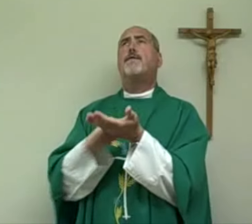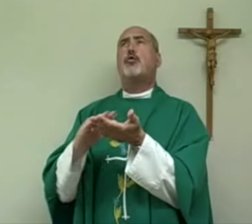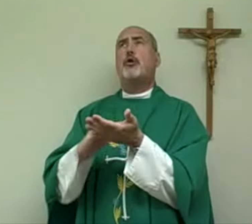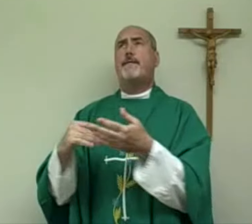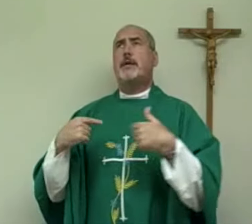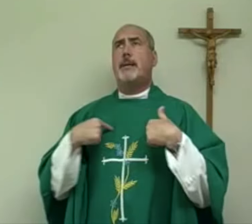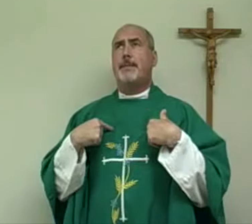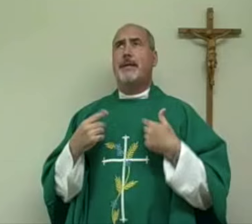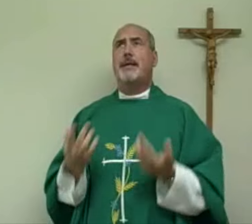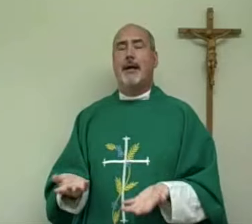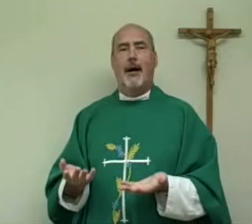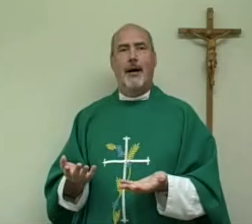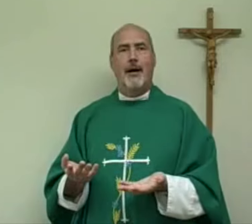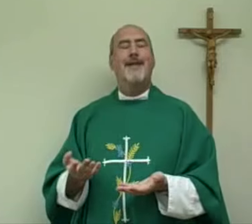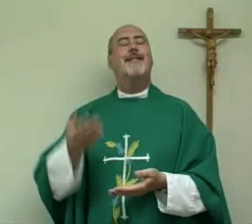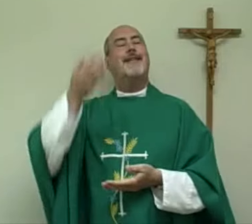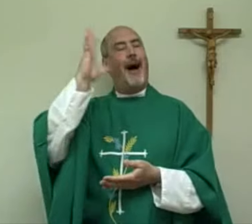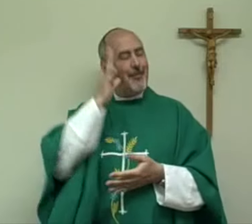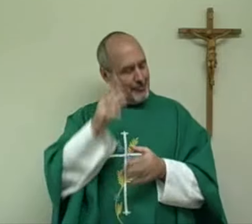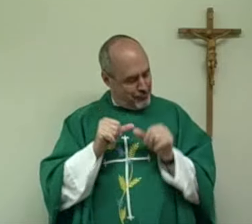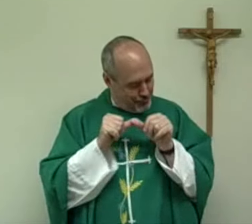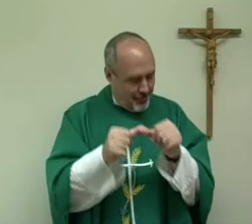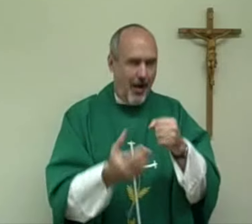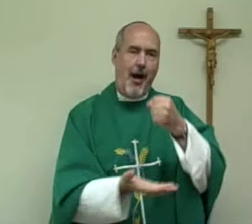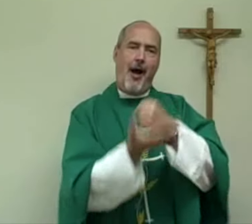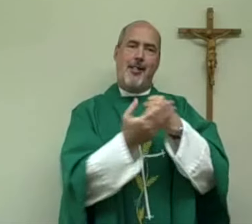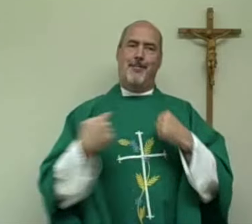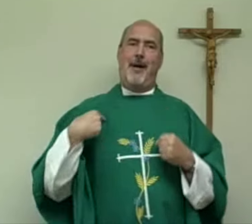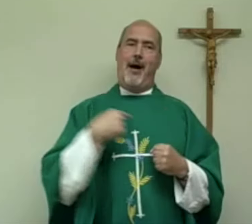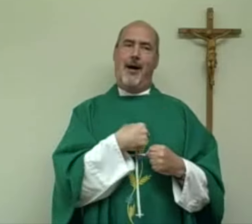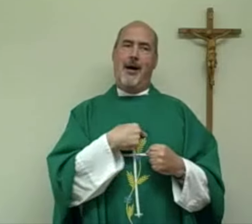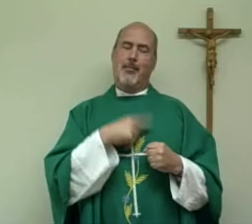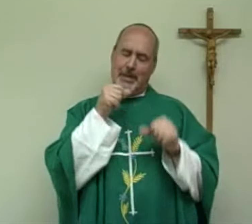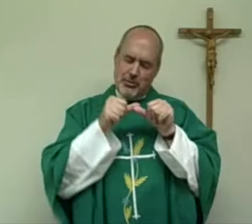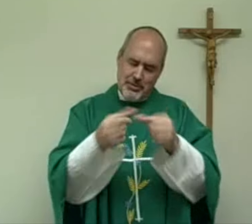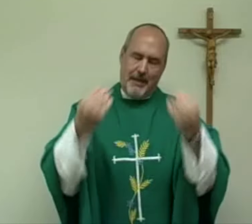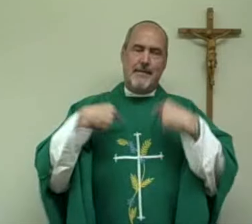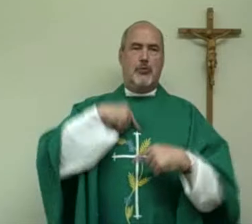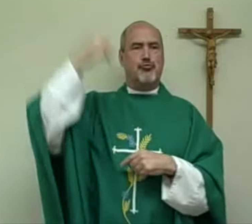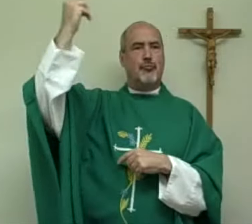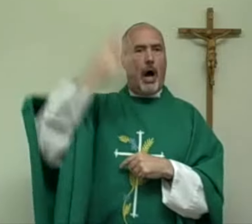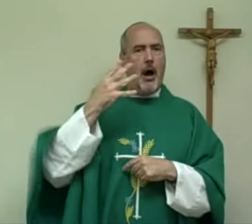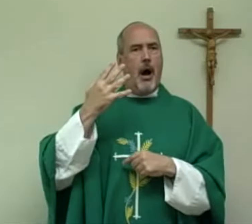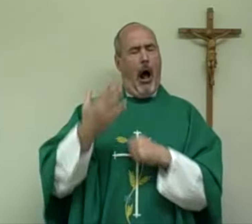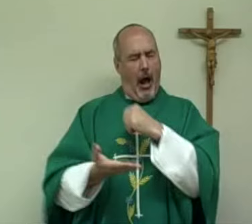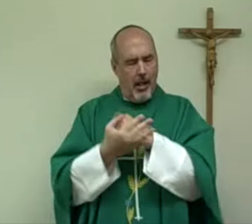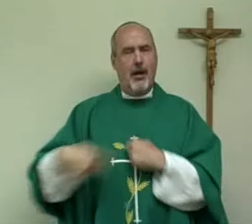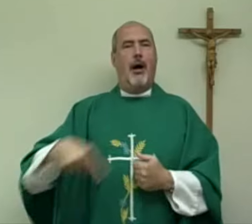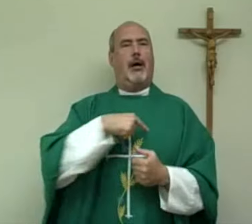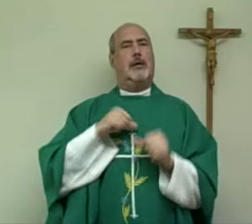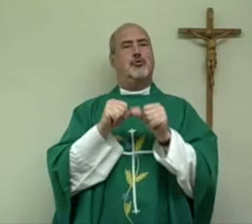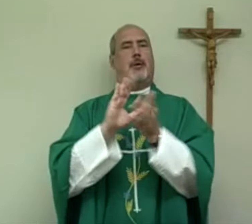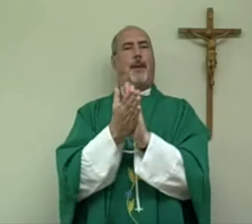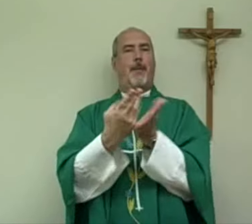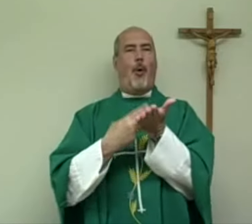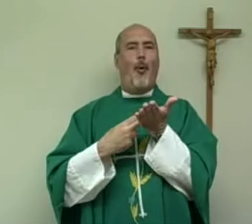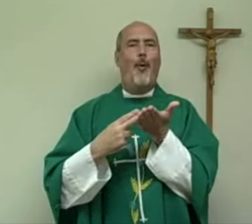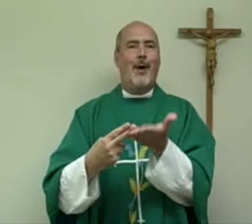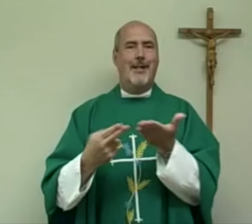humble ourselves before God and ask forgiveness. And God will continue to give us His grace and help us